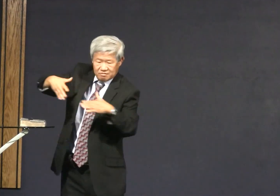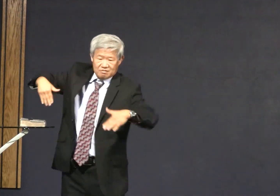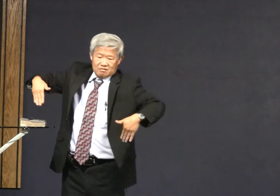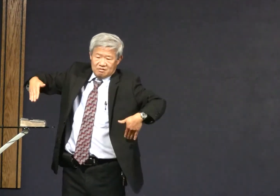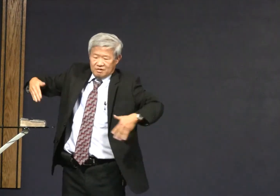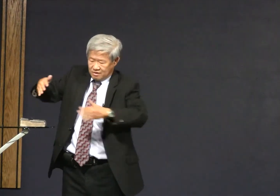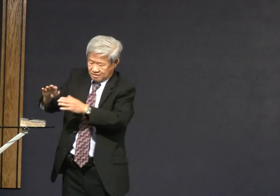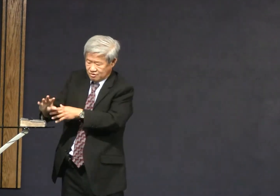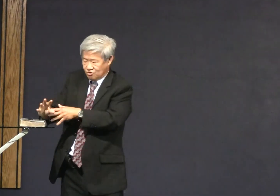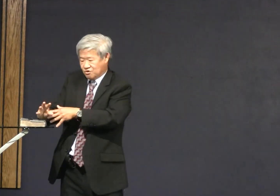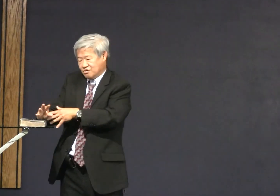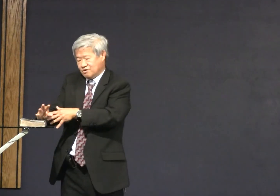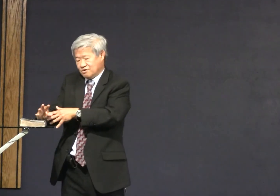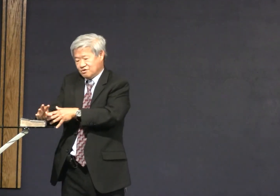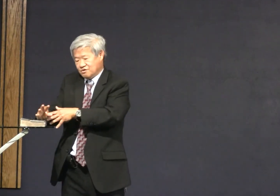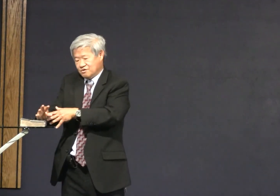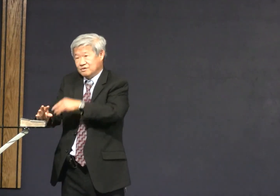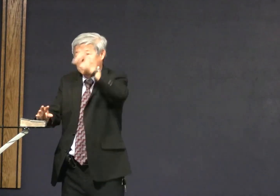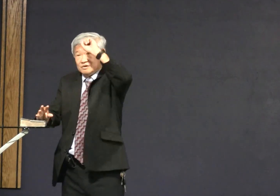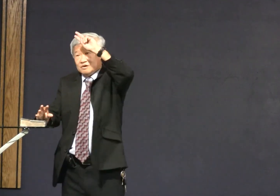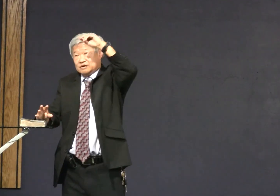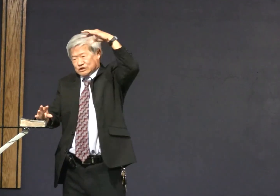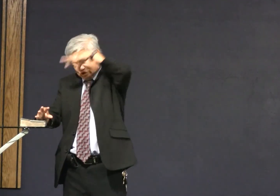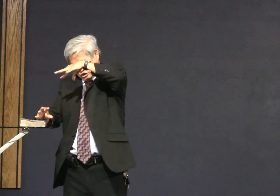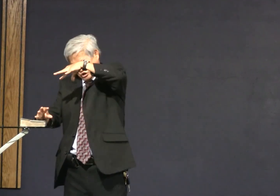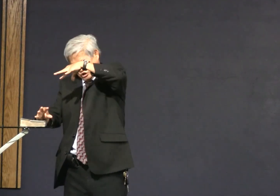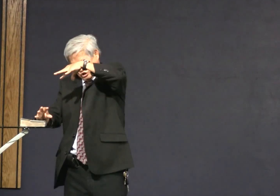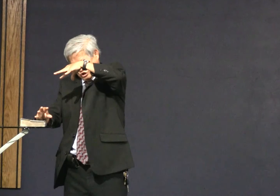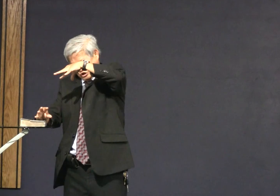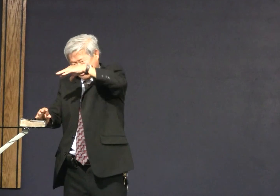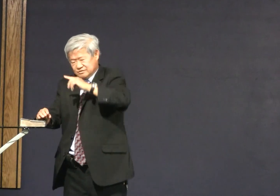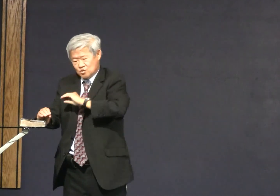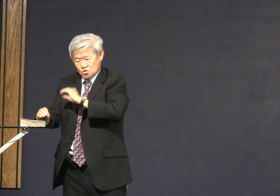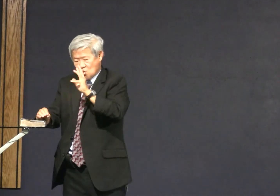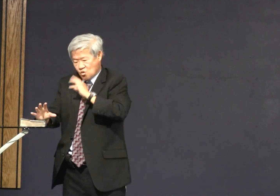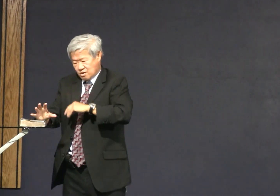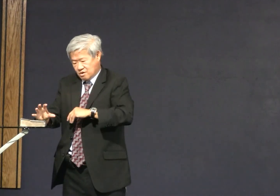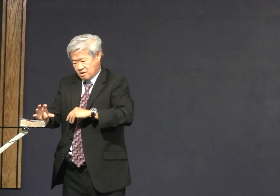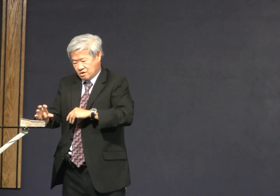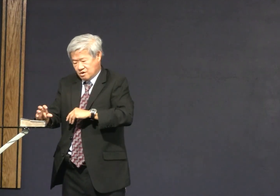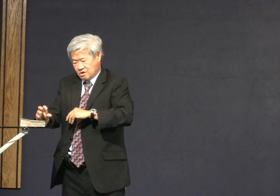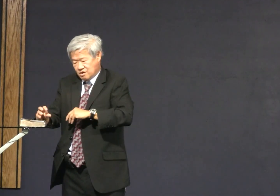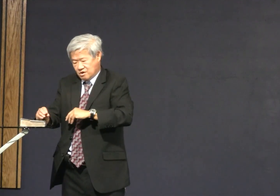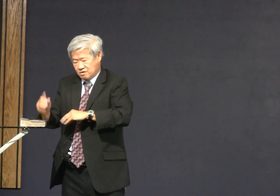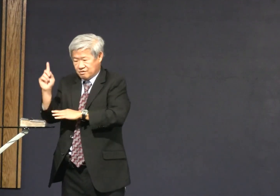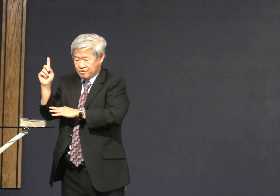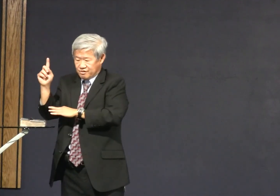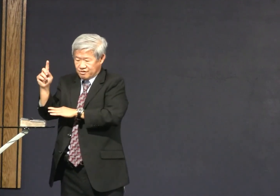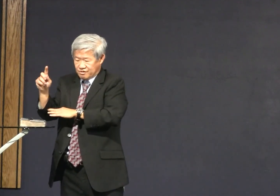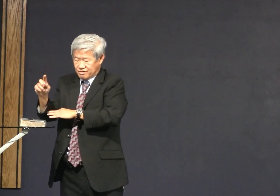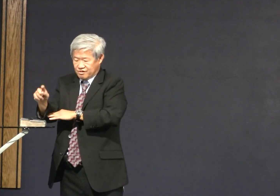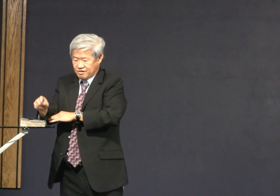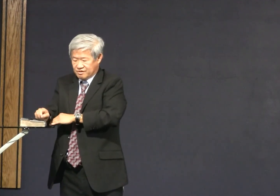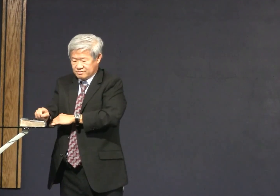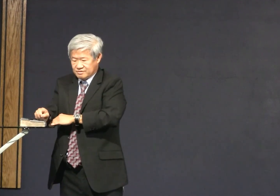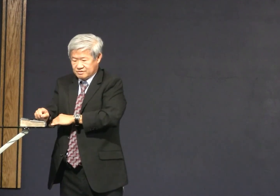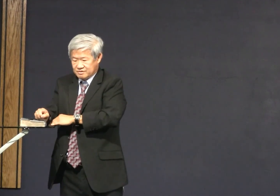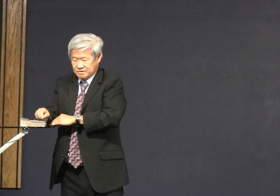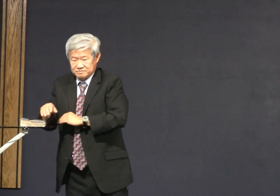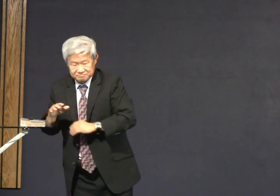the roots could not or leave enough so the sun beat down on it and without any water it began